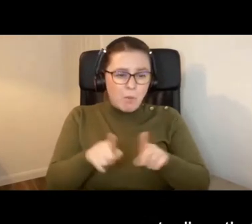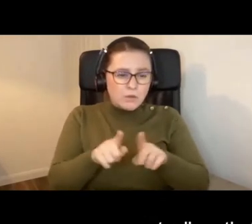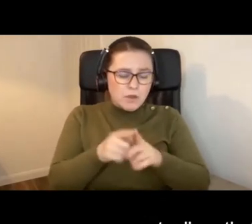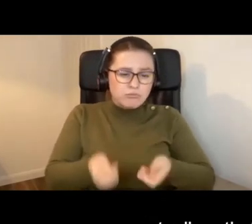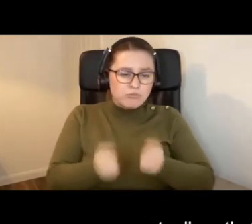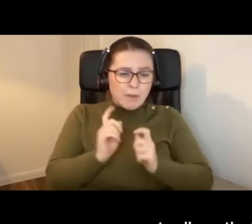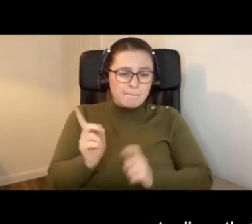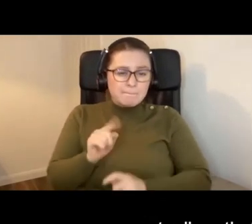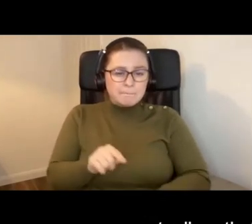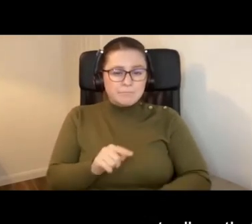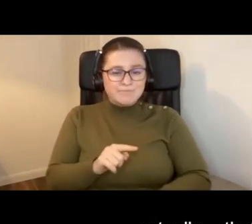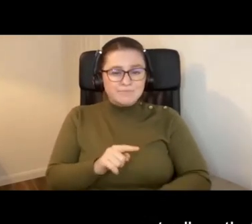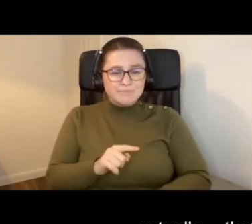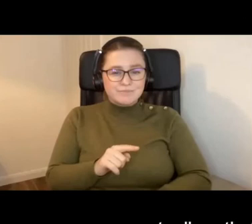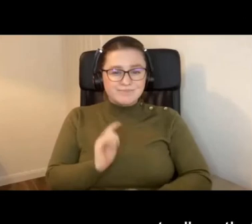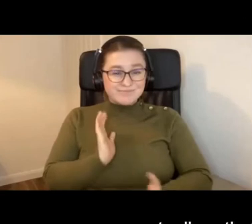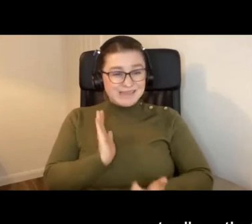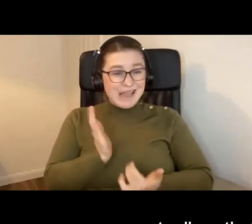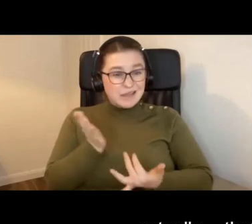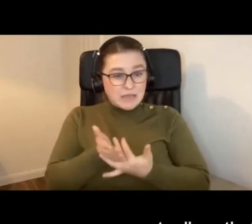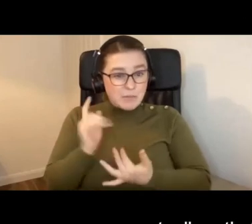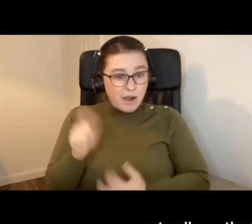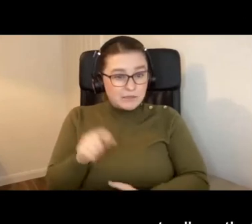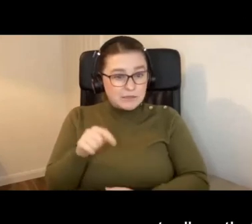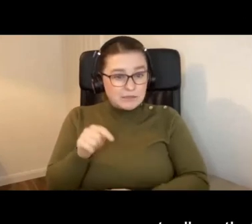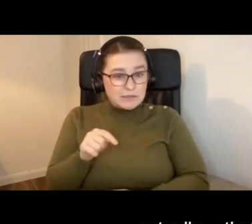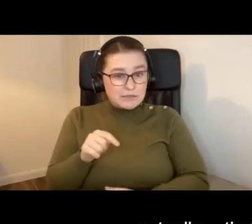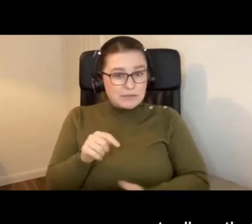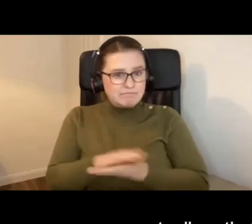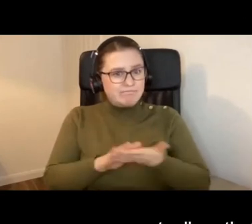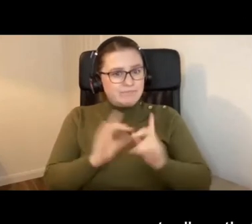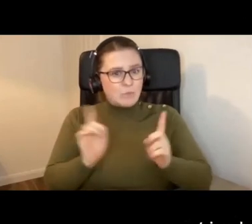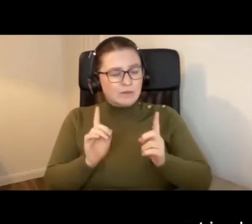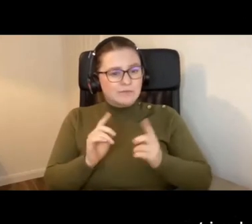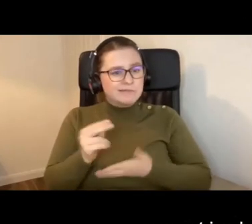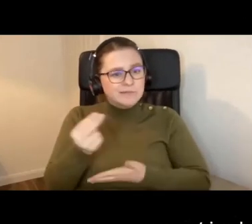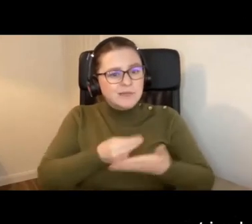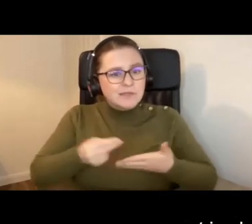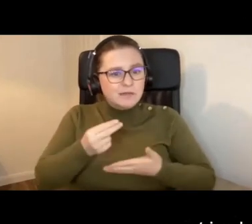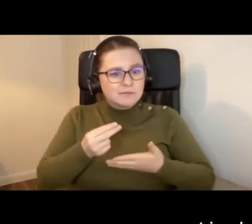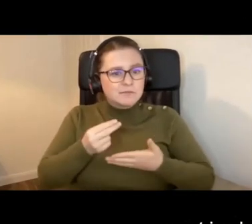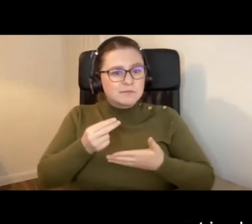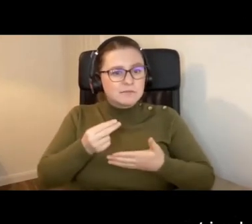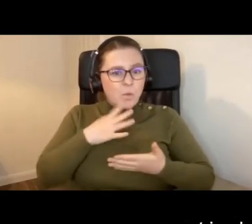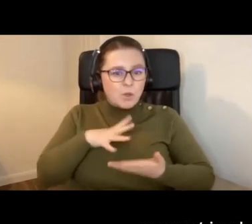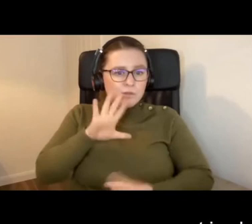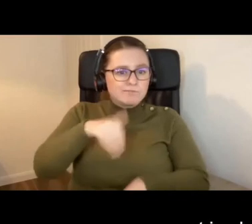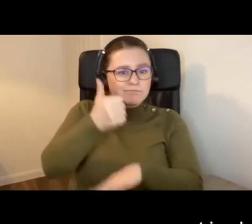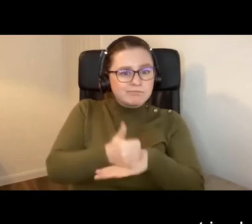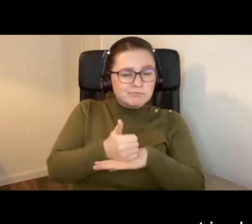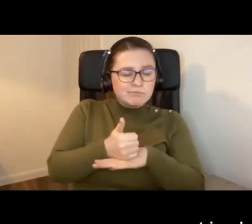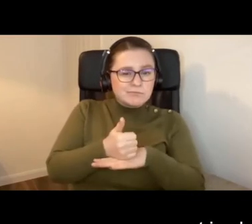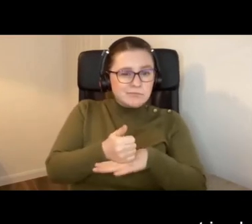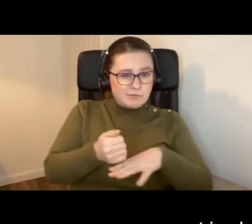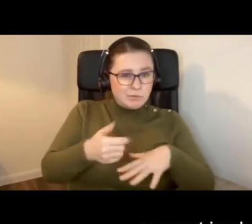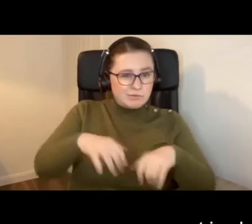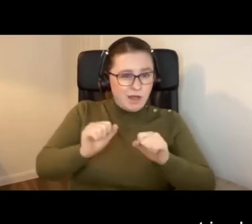accessibility is about design. It's about what you put in place to start